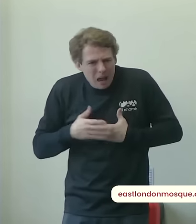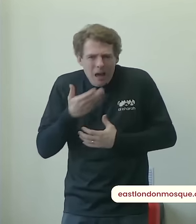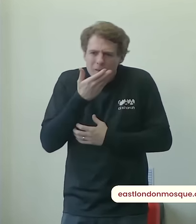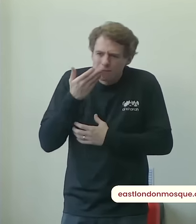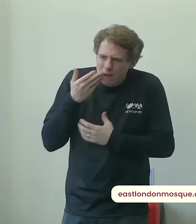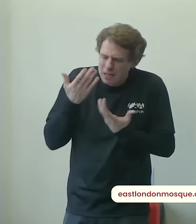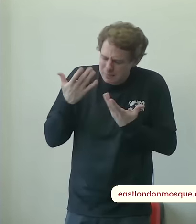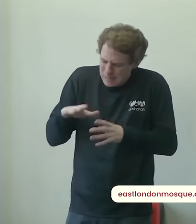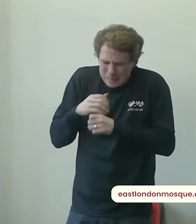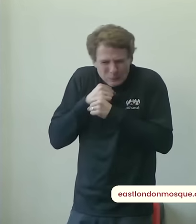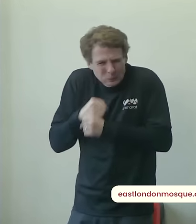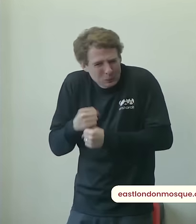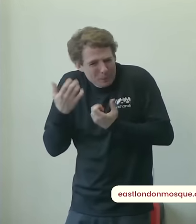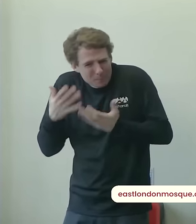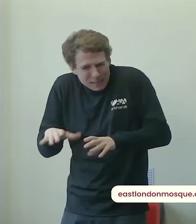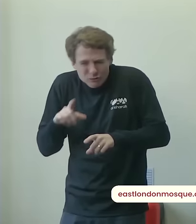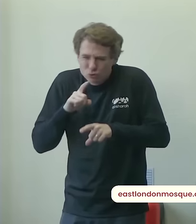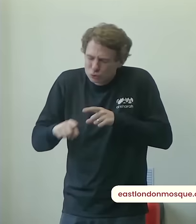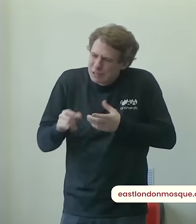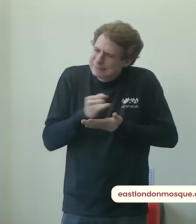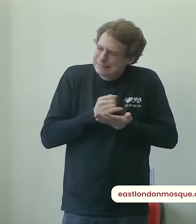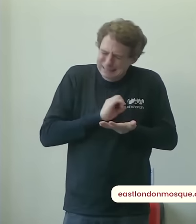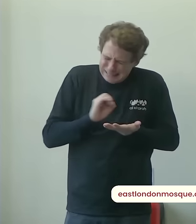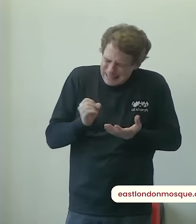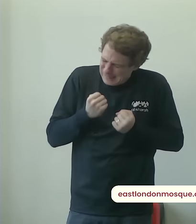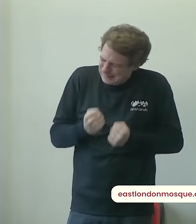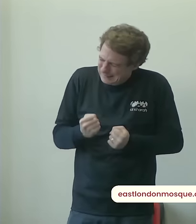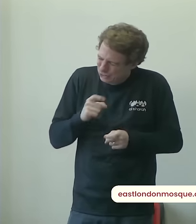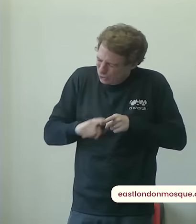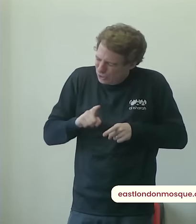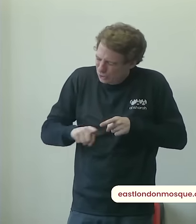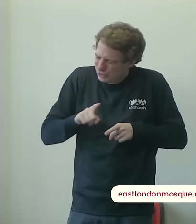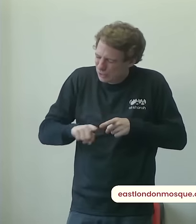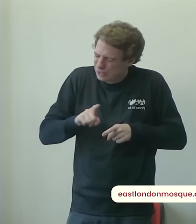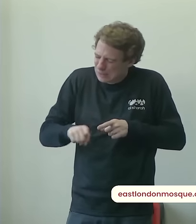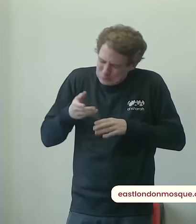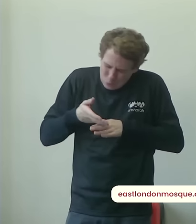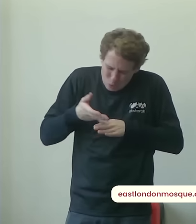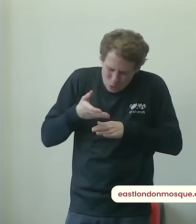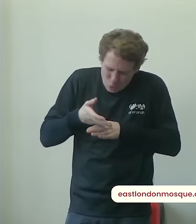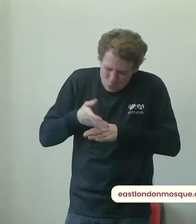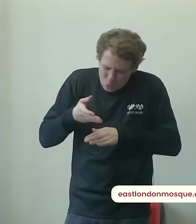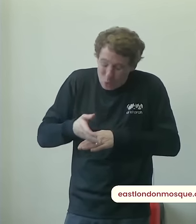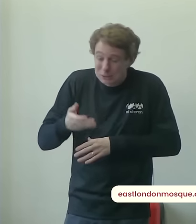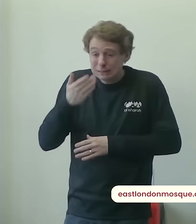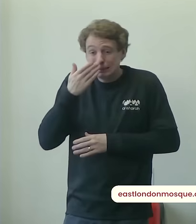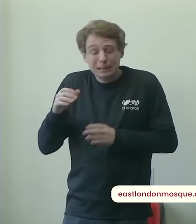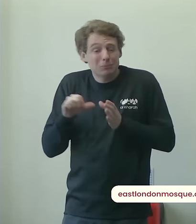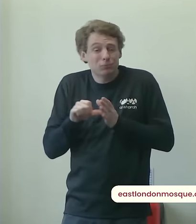steadfast i try not to commit my sins but it seems like the problems are getting worse they're not getting any better allah says don't worry take